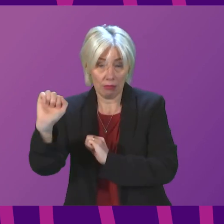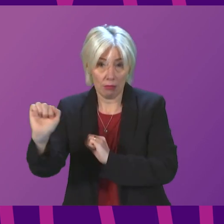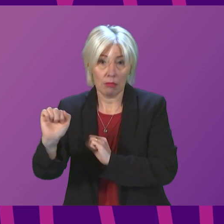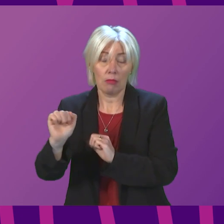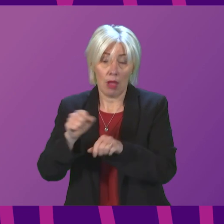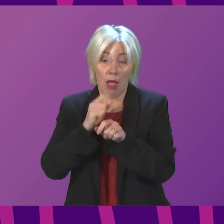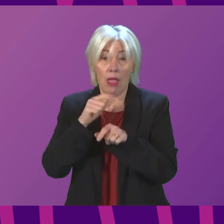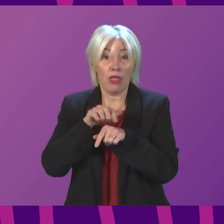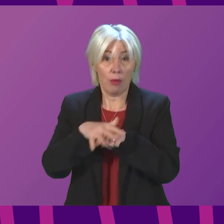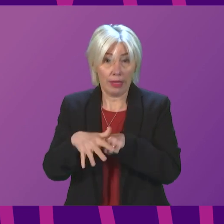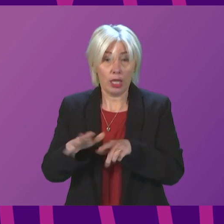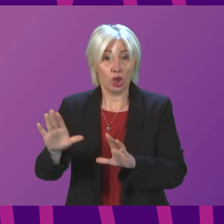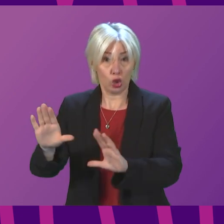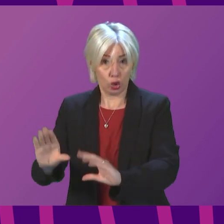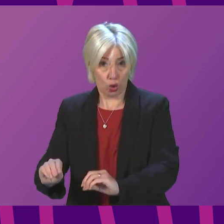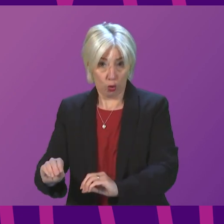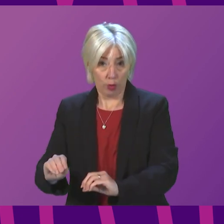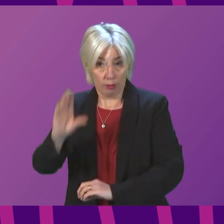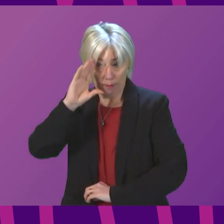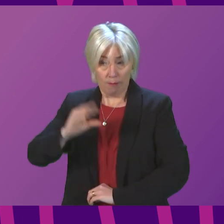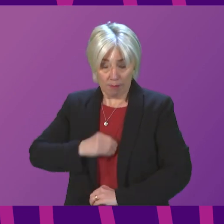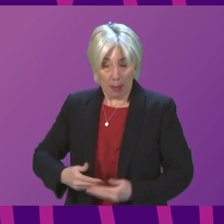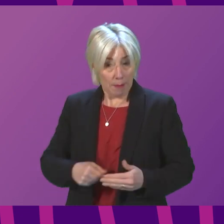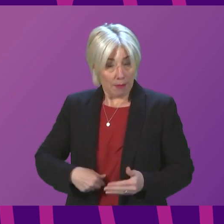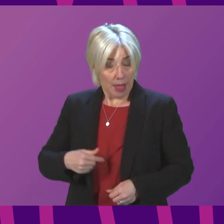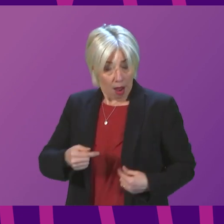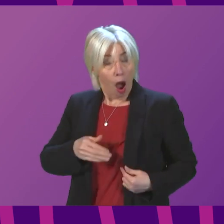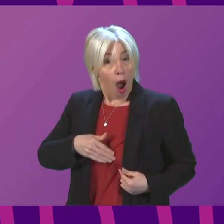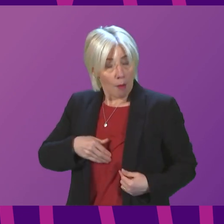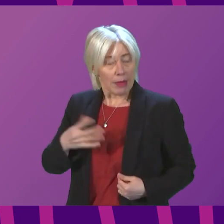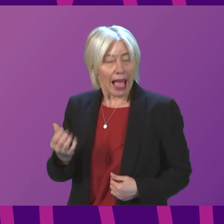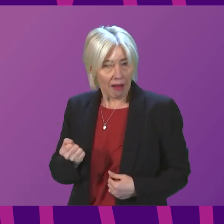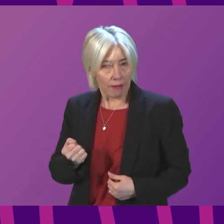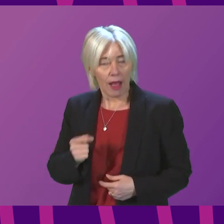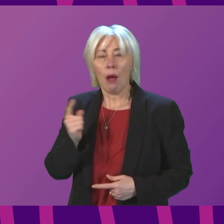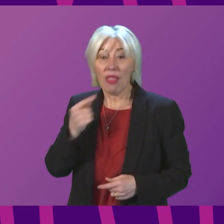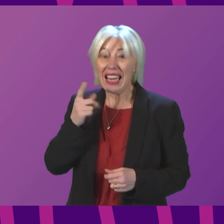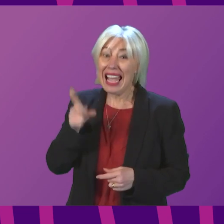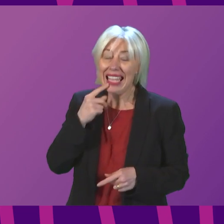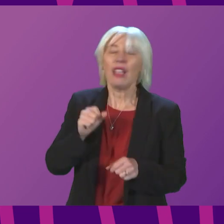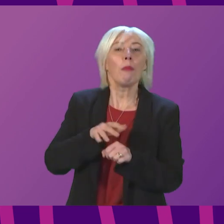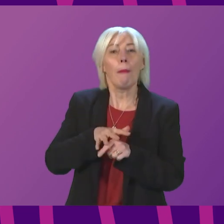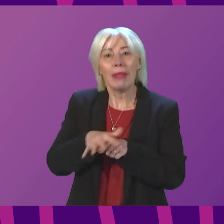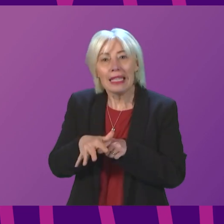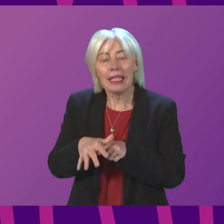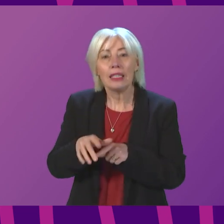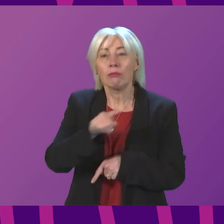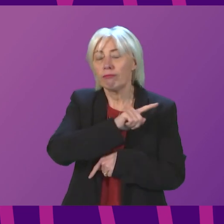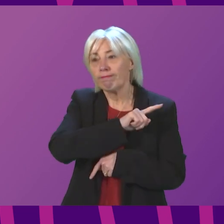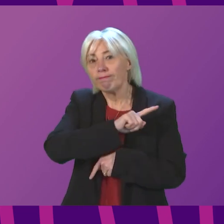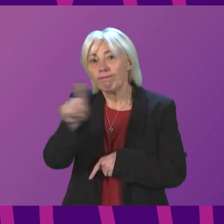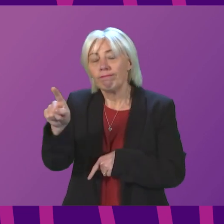stop, and I was told my baby had a heartbeat. But when the bleeding started again, on the way to Aberdeen,